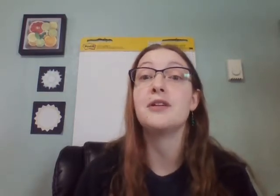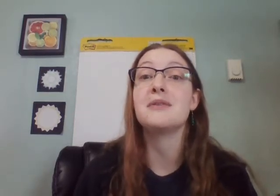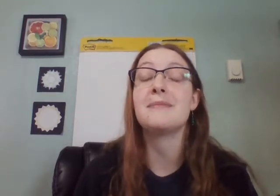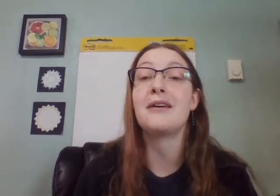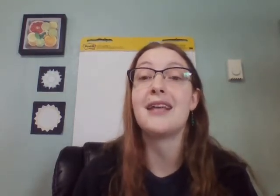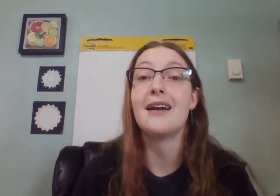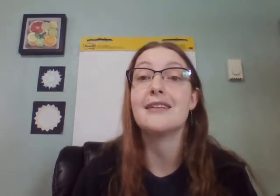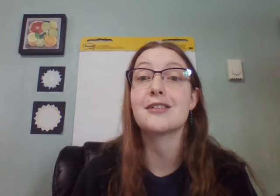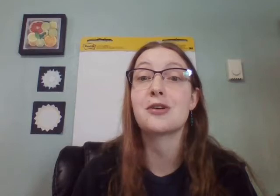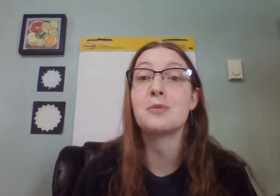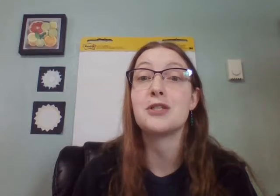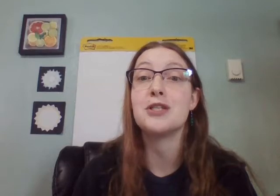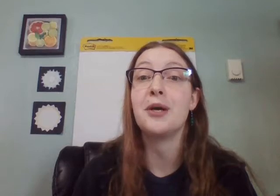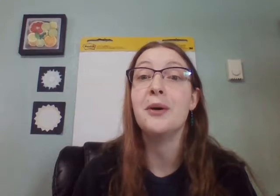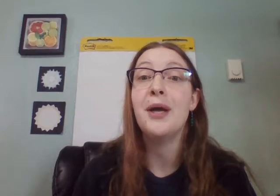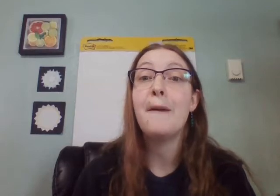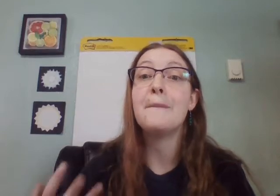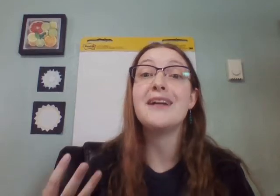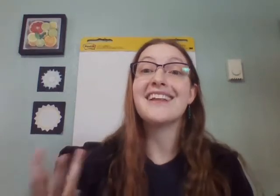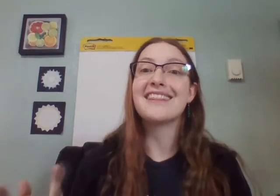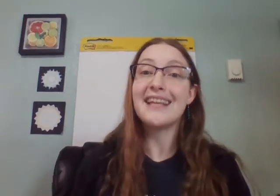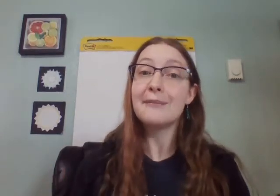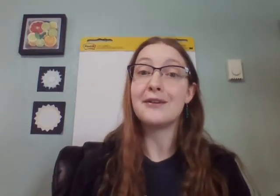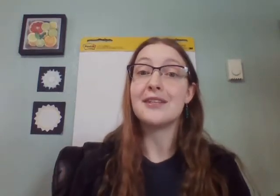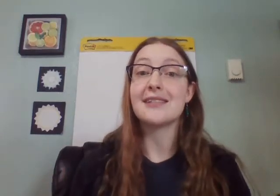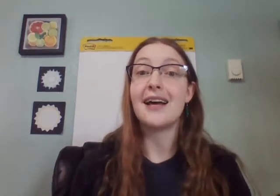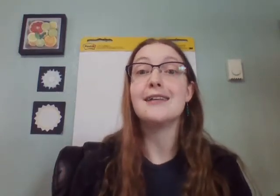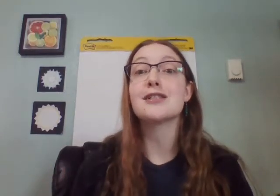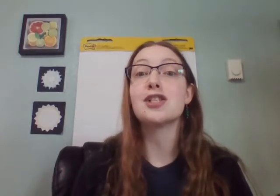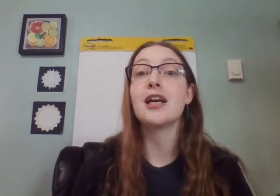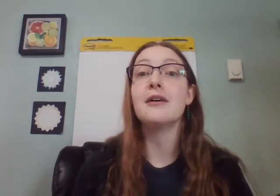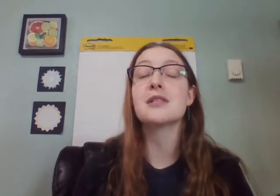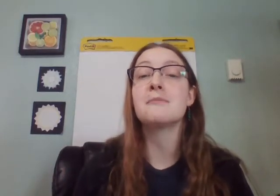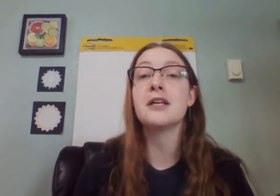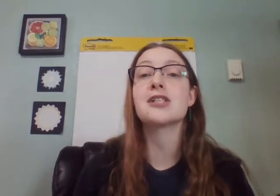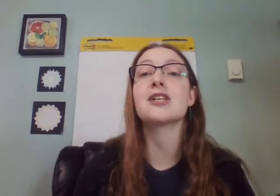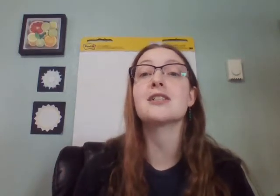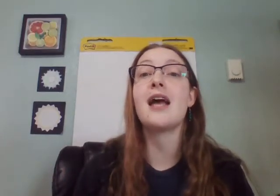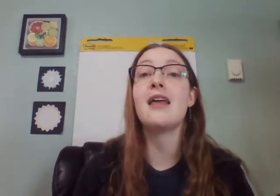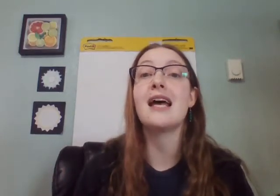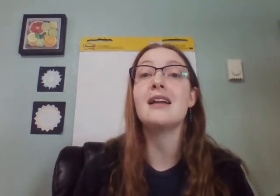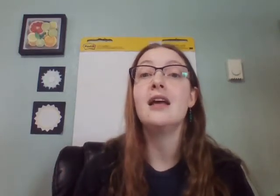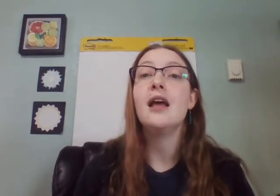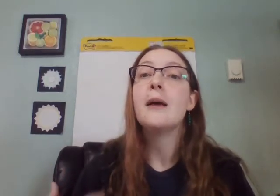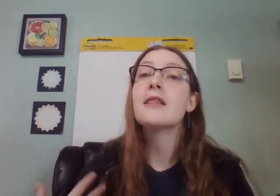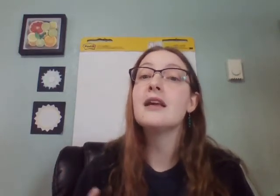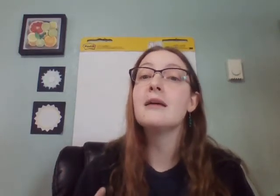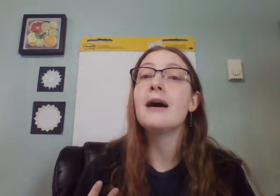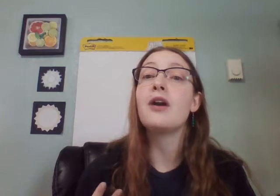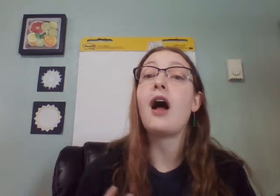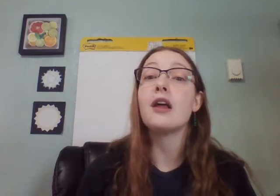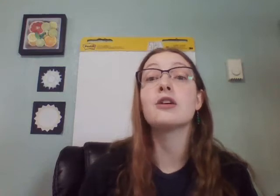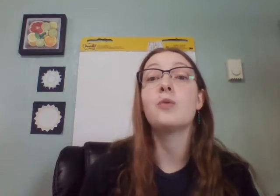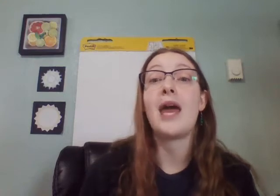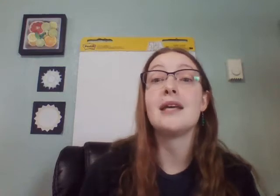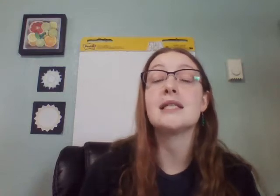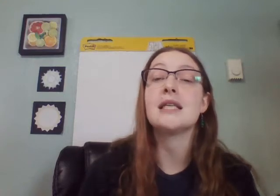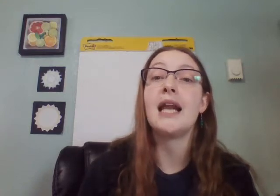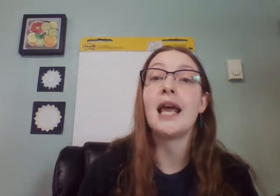notes about that in the description too. But think about these guys, check out some pictures, and then think about other ways that